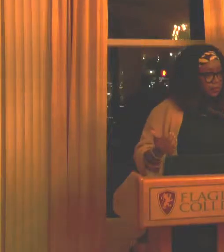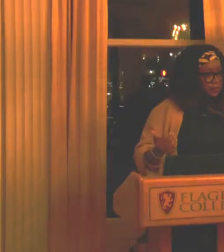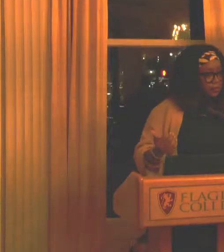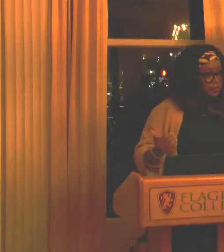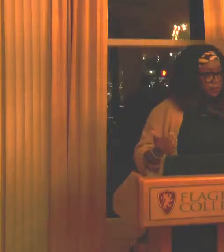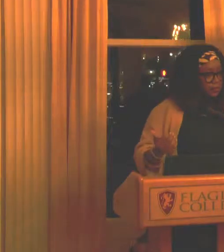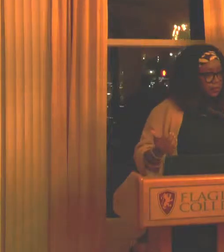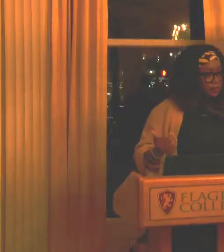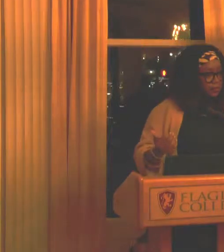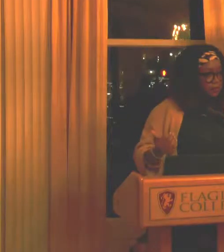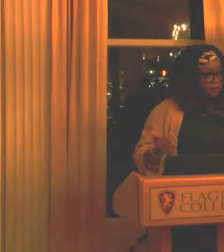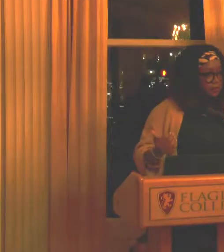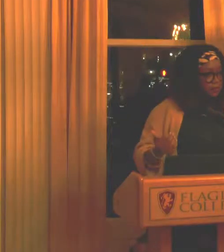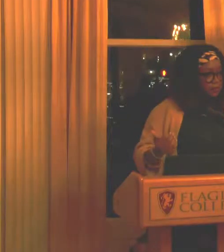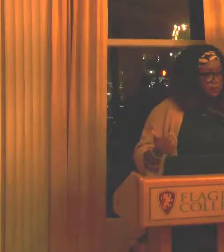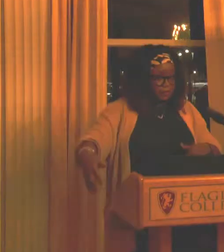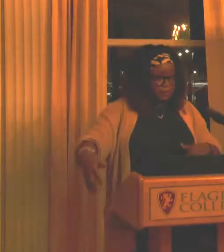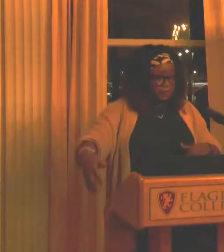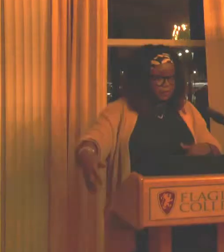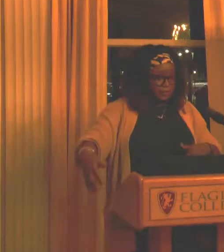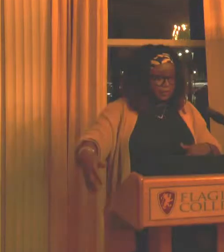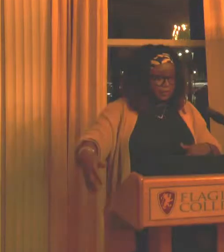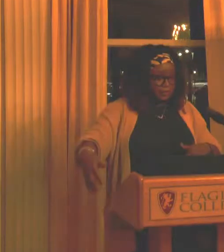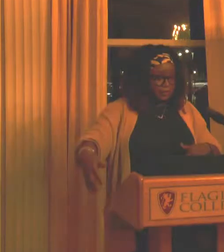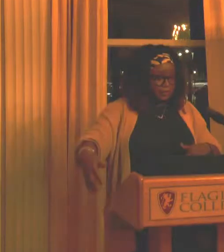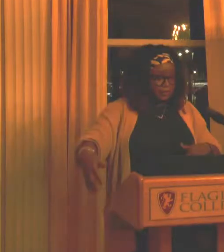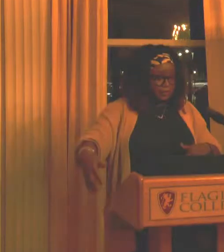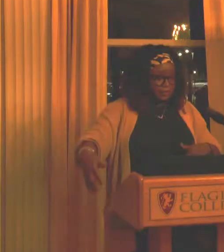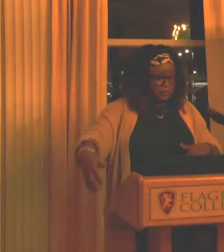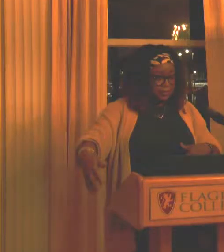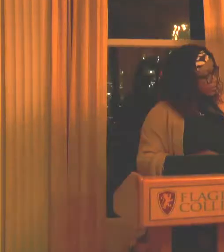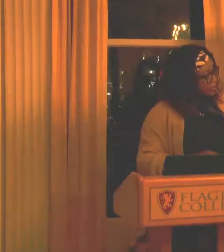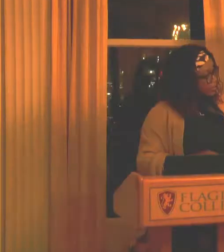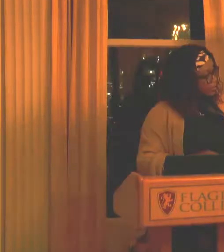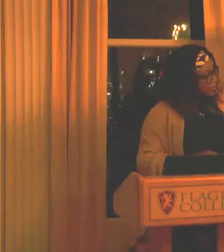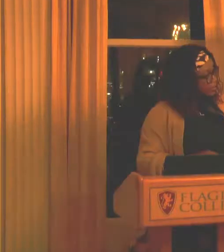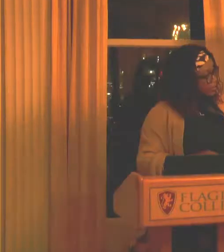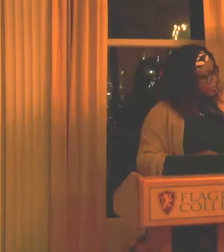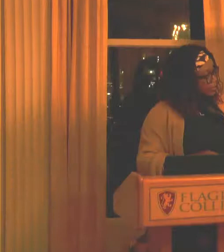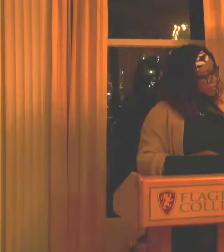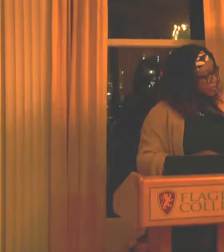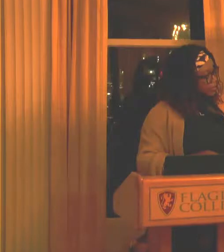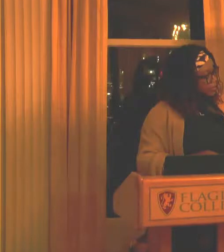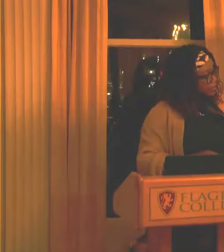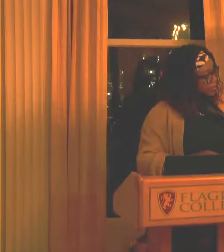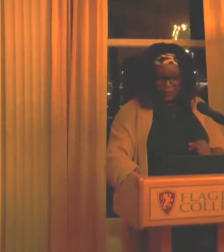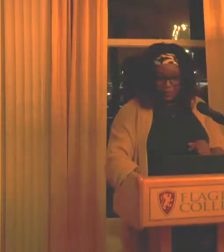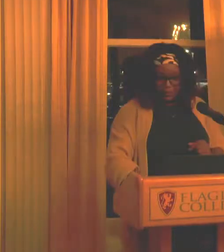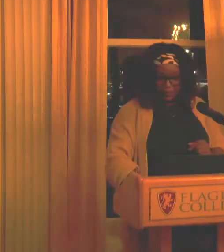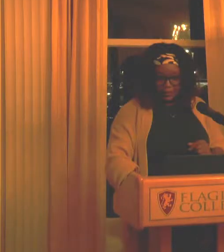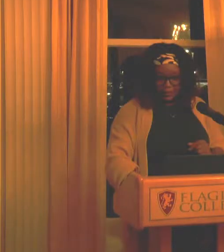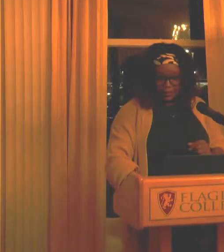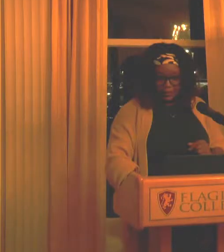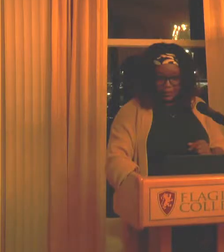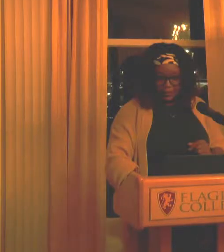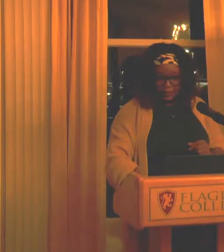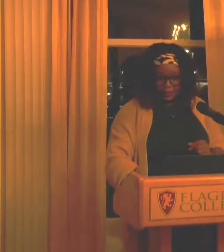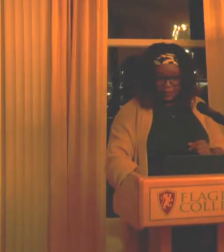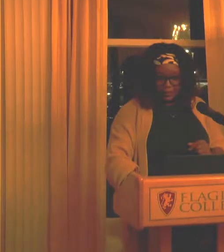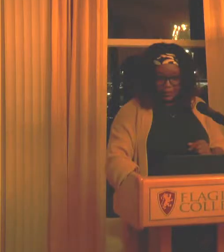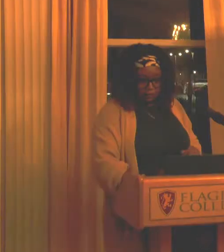circle. Because she'll never make it out of adolescence. So that's what, so each of the girls in the show has a table.